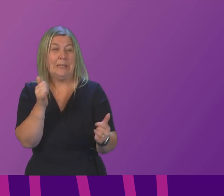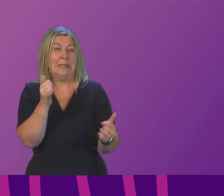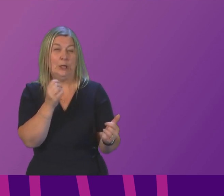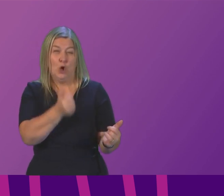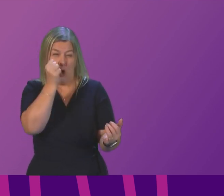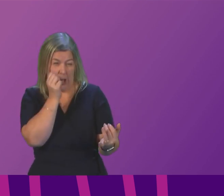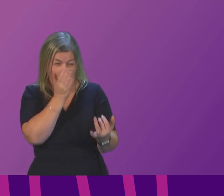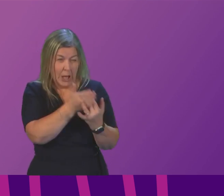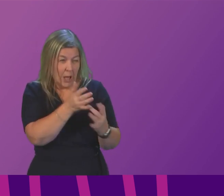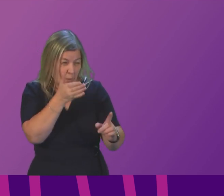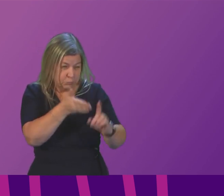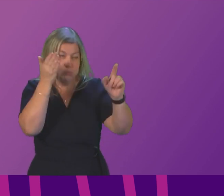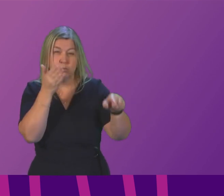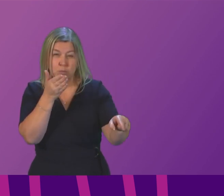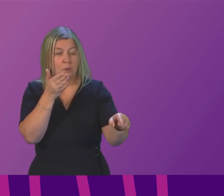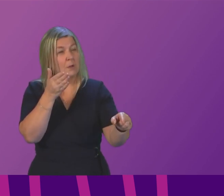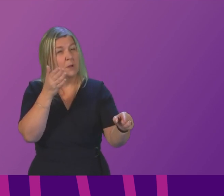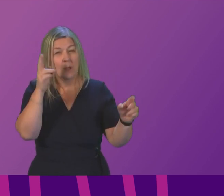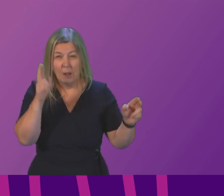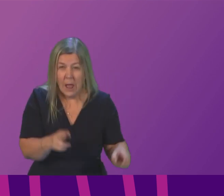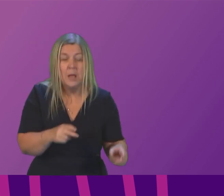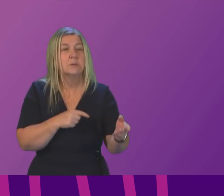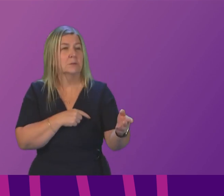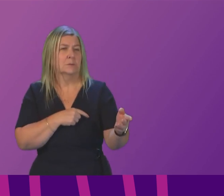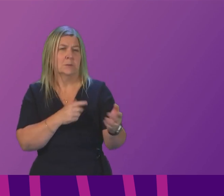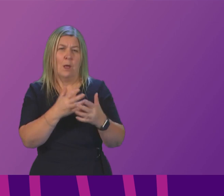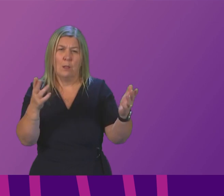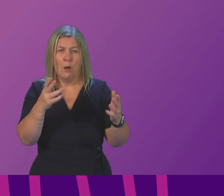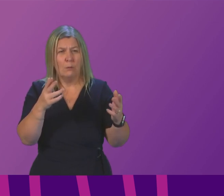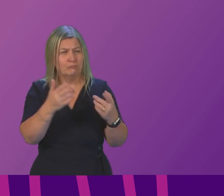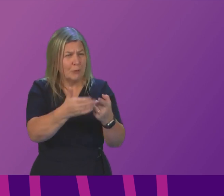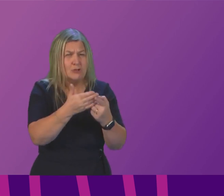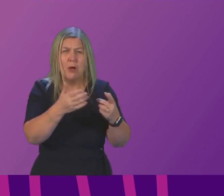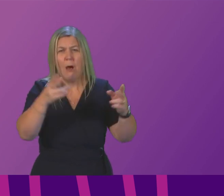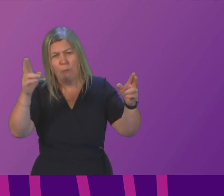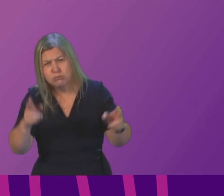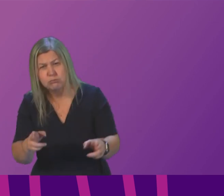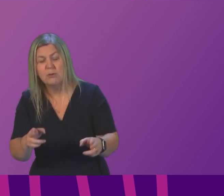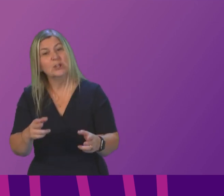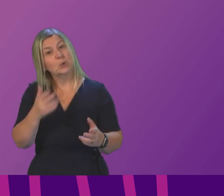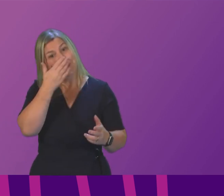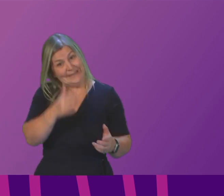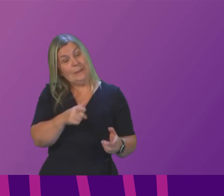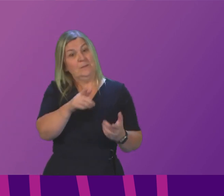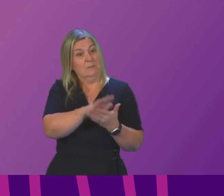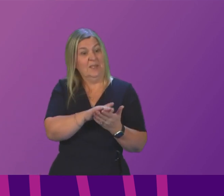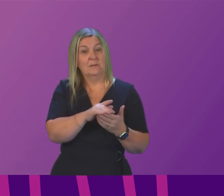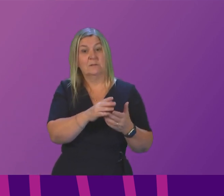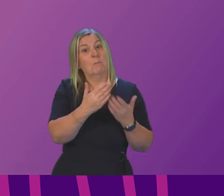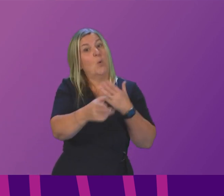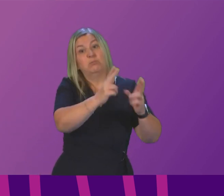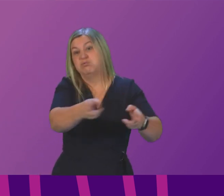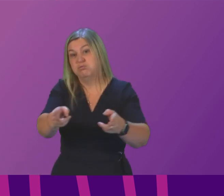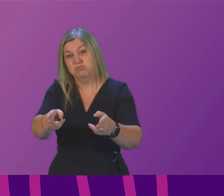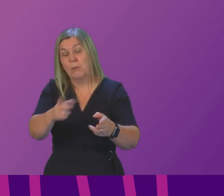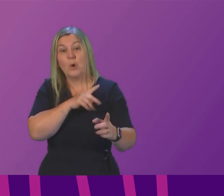health boards are cancelling operations due to the pressure and more people are likely to die because they are simply being diagnosed